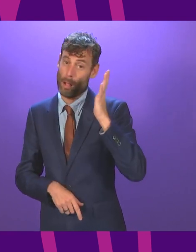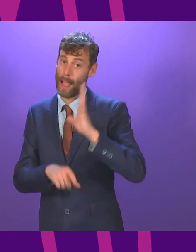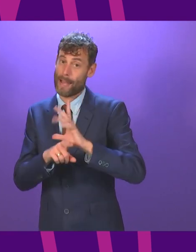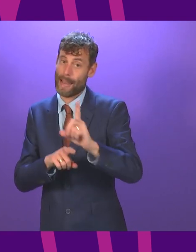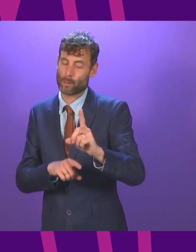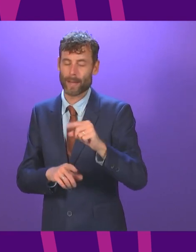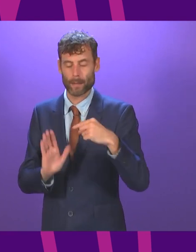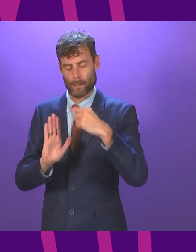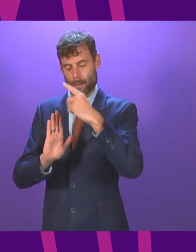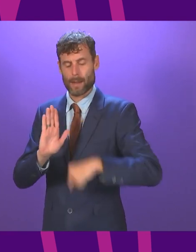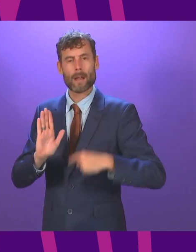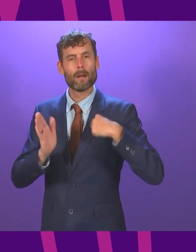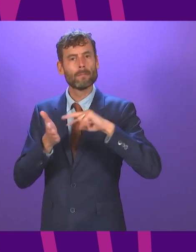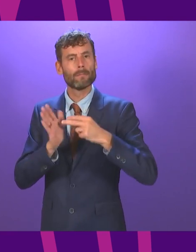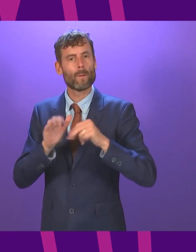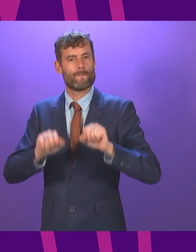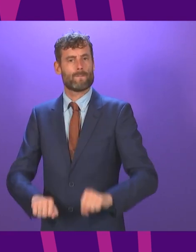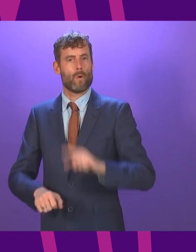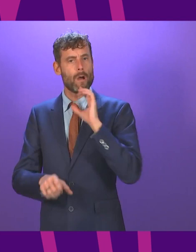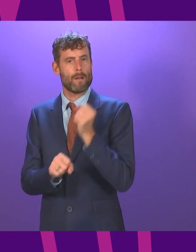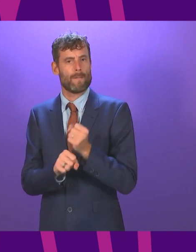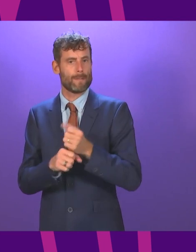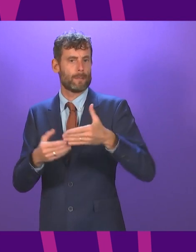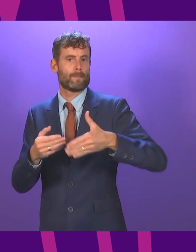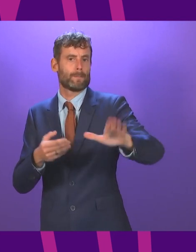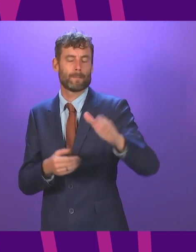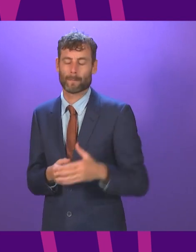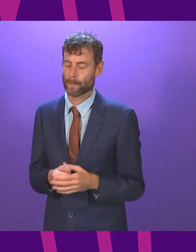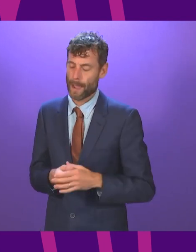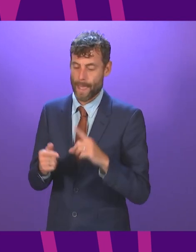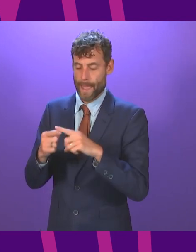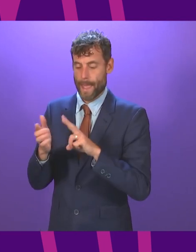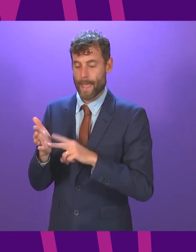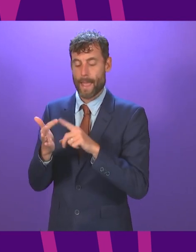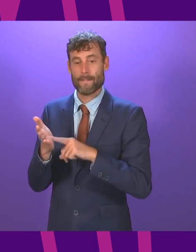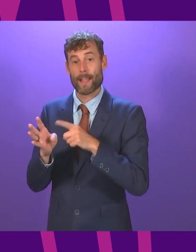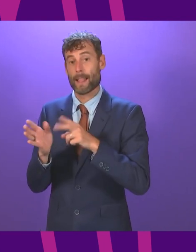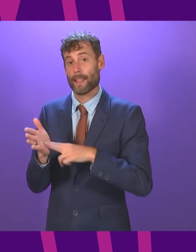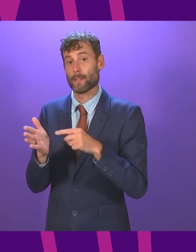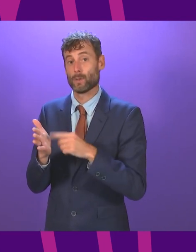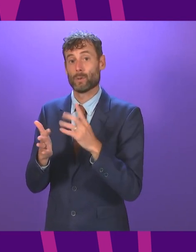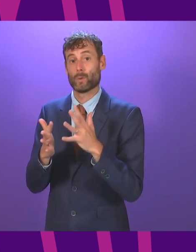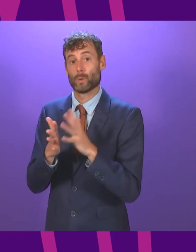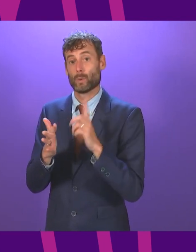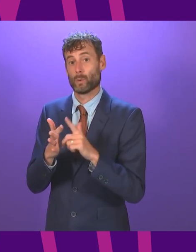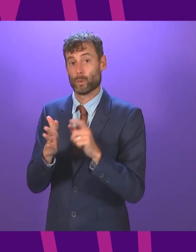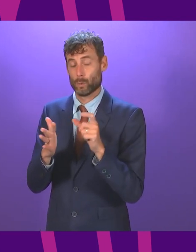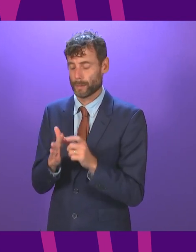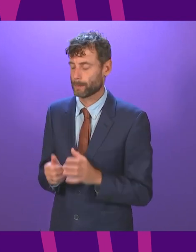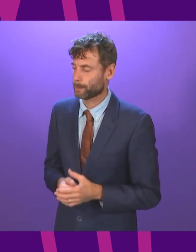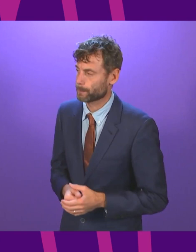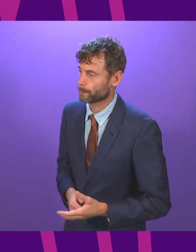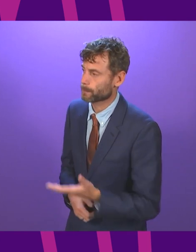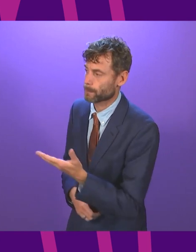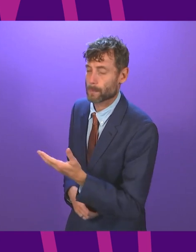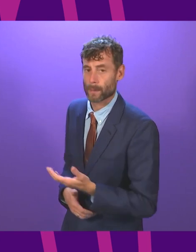week in the programme for government there is a pressing need for